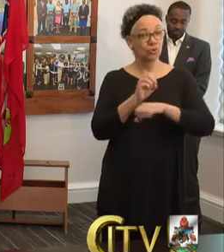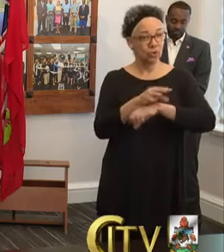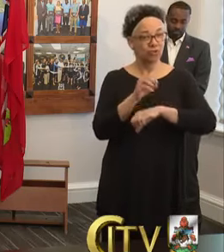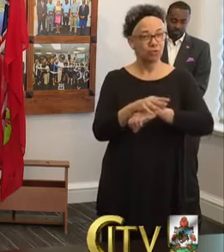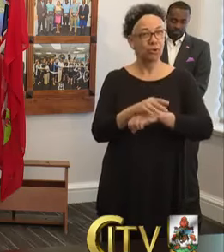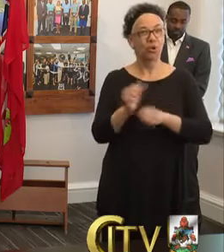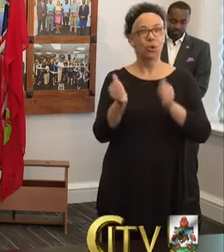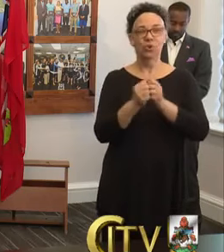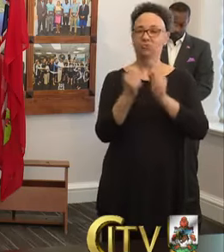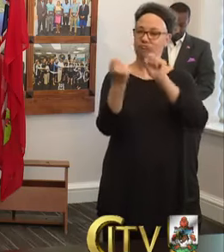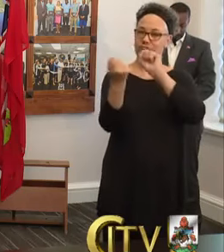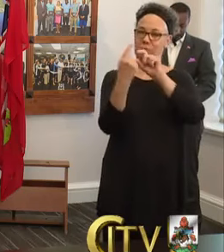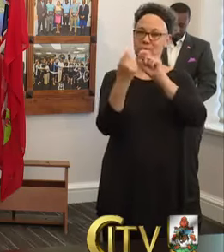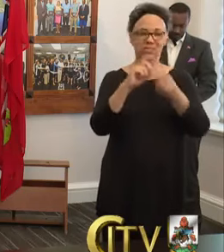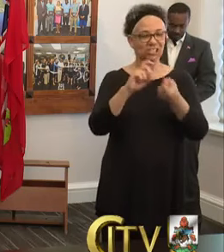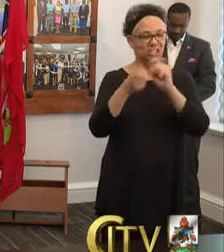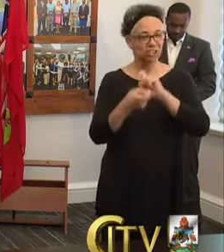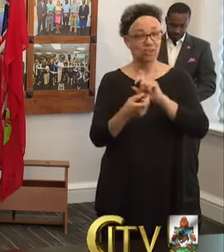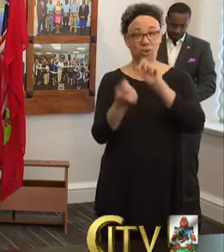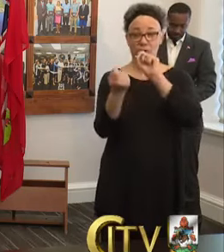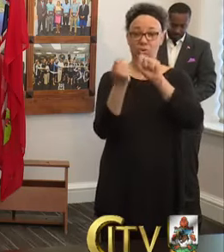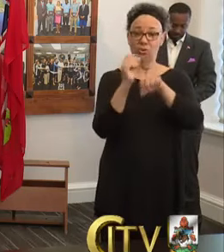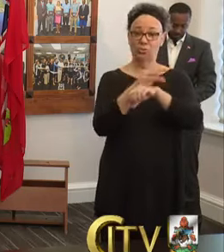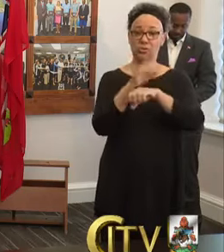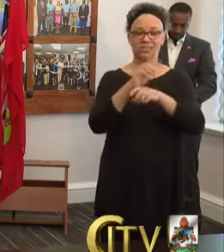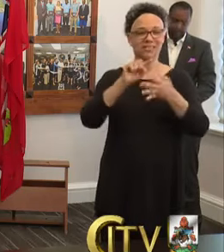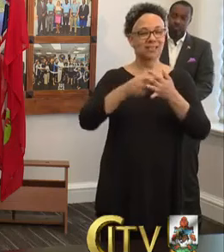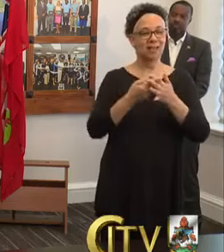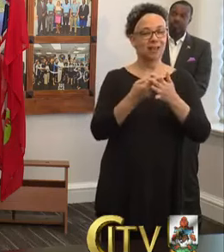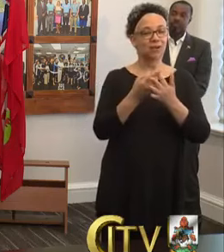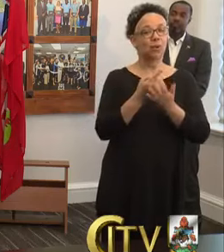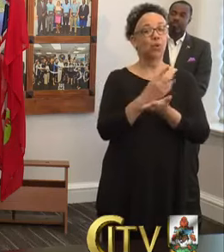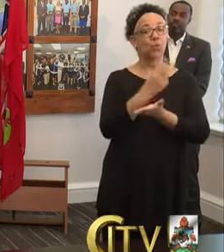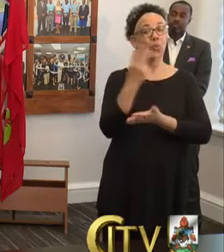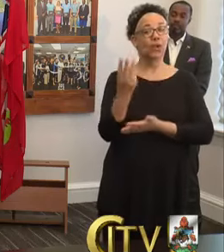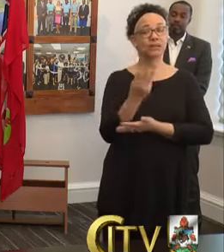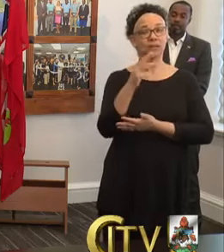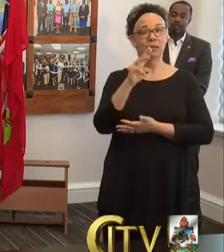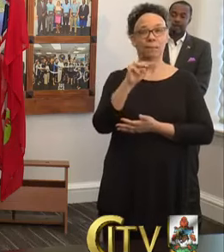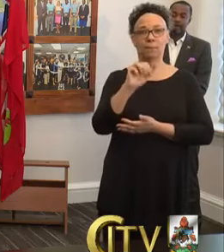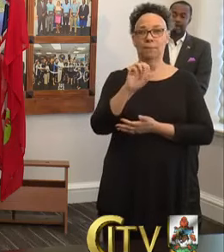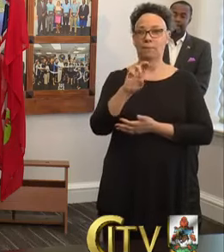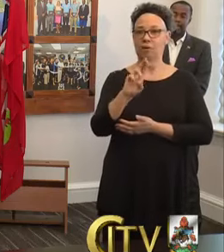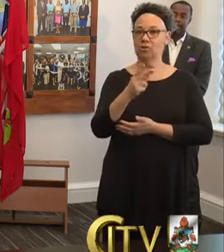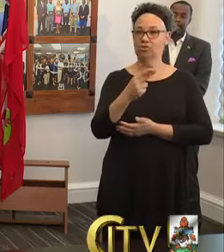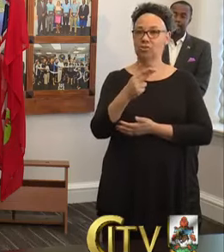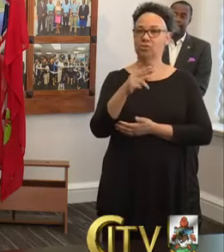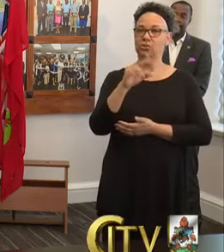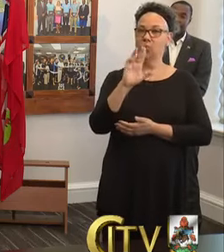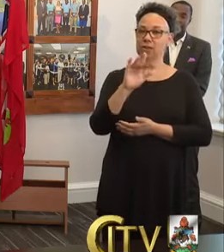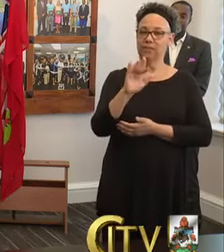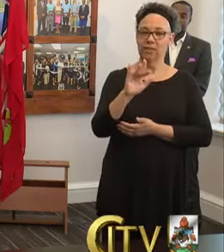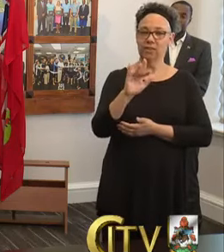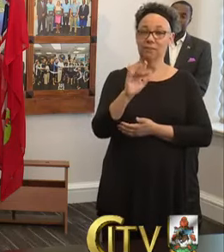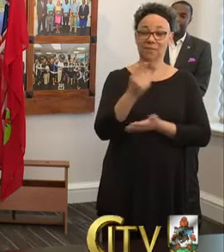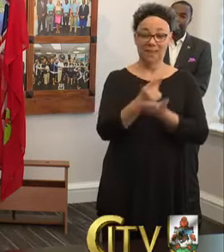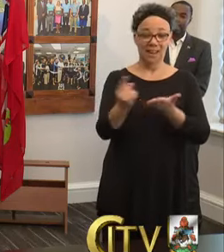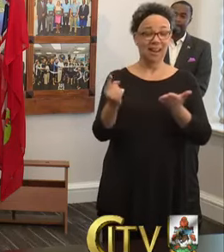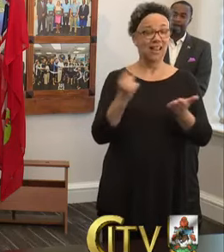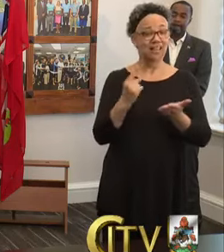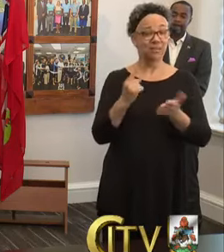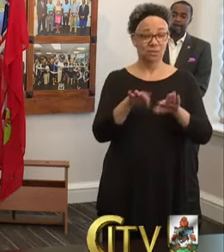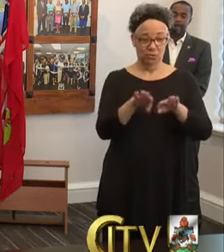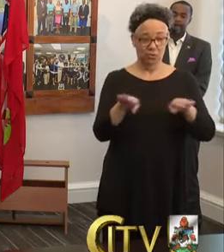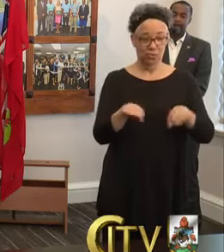strategies. The consultancy officially commenced on Wednesday, March 25th. Last week the ministry's local governance